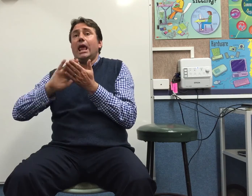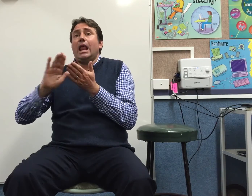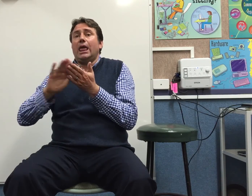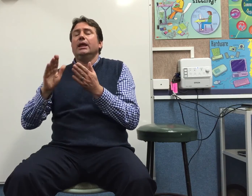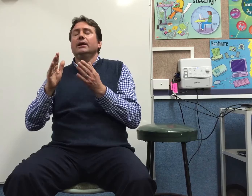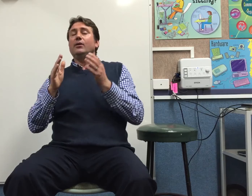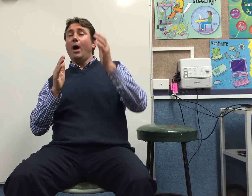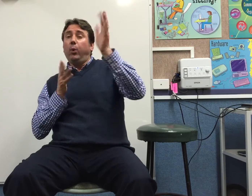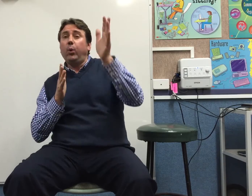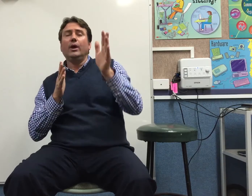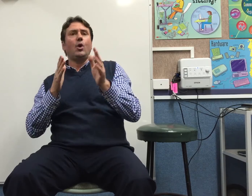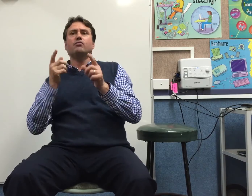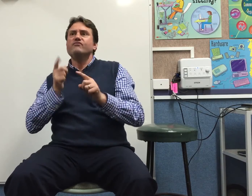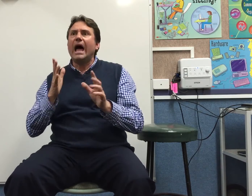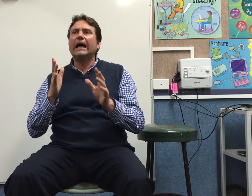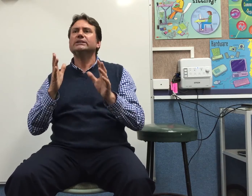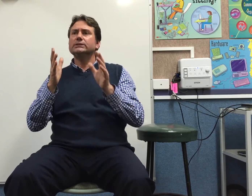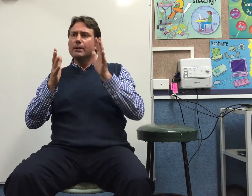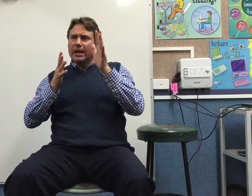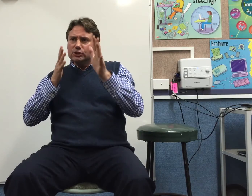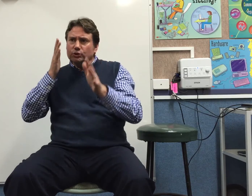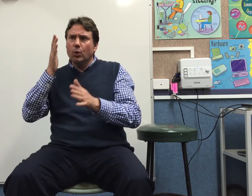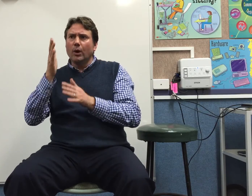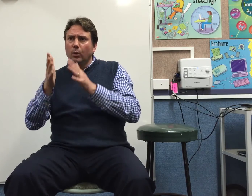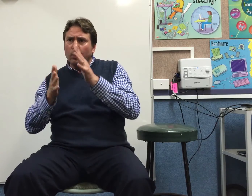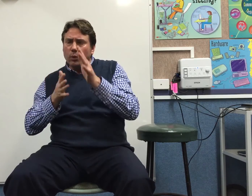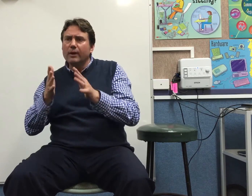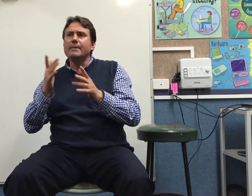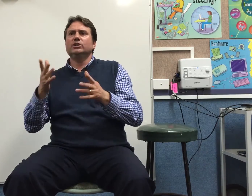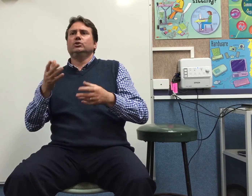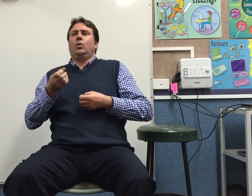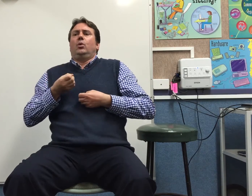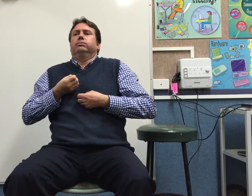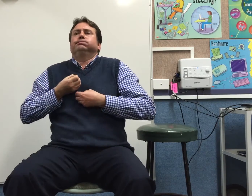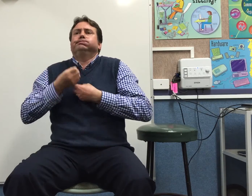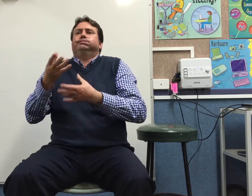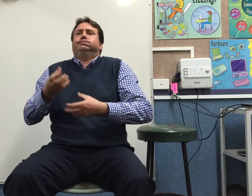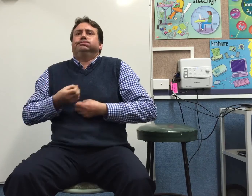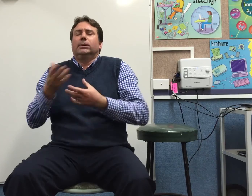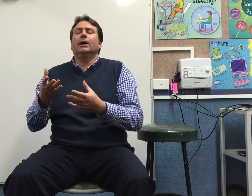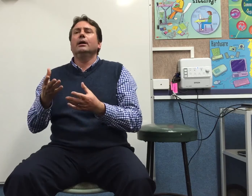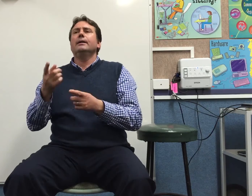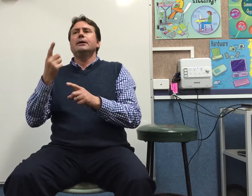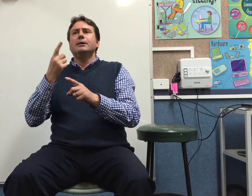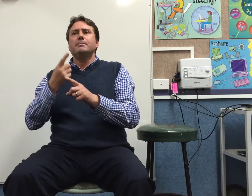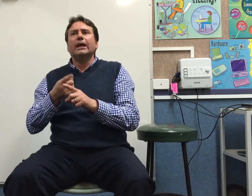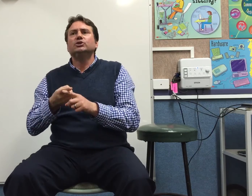why would that the is that you're a talk accept the question of the of I'm reading did I